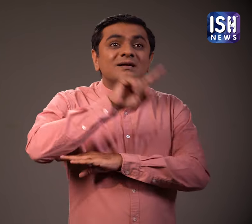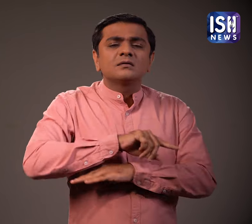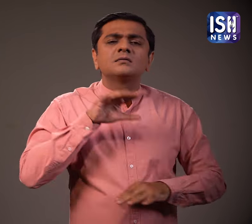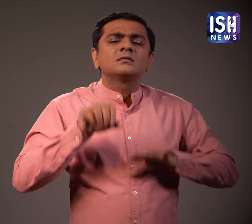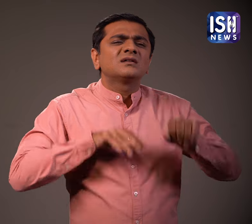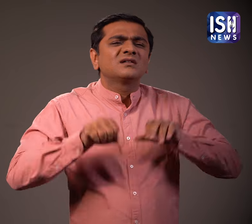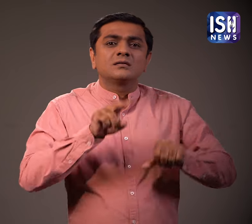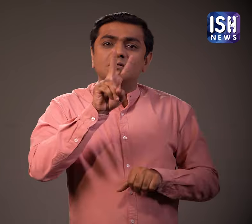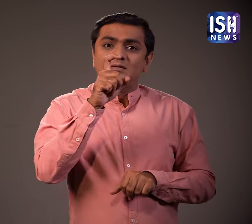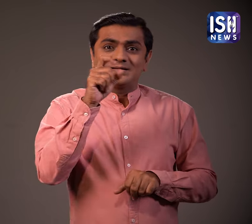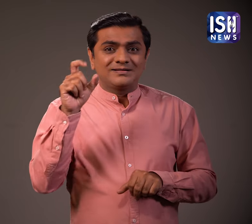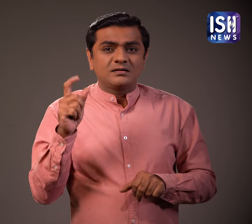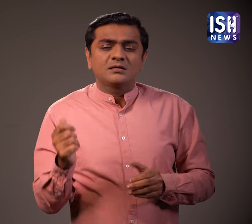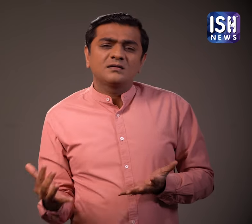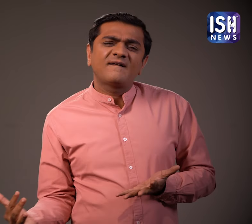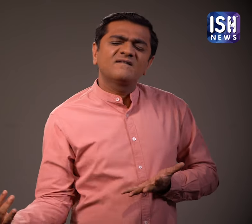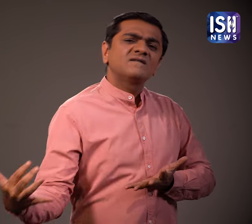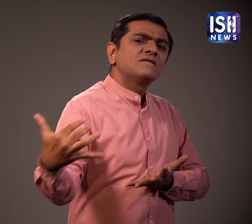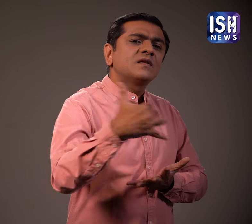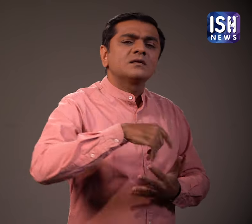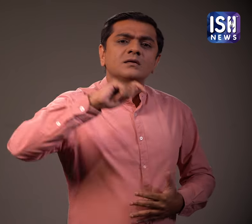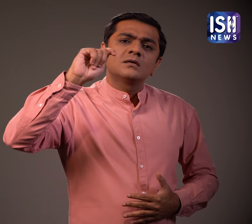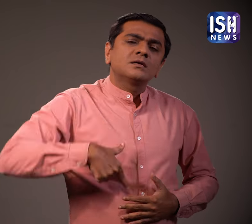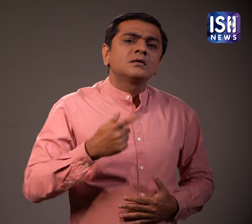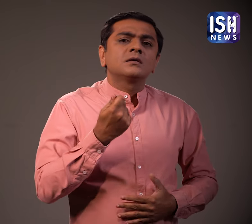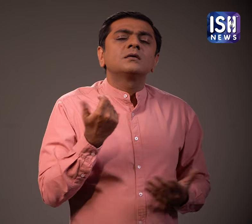,14,000 was recovered as a penalty. Shocking!